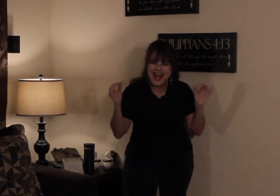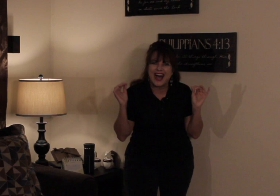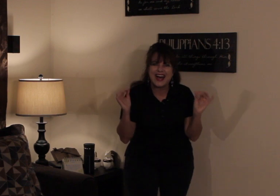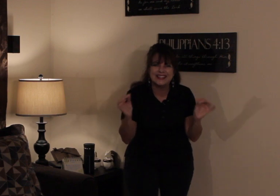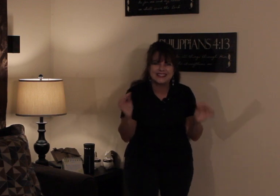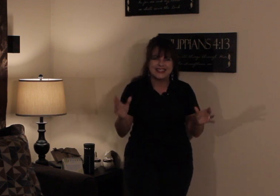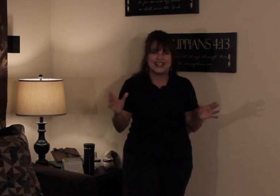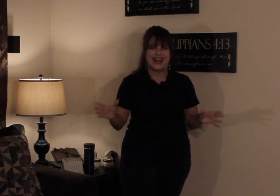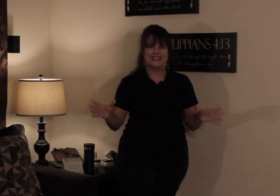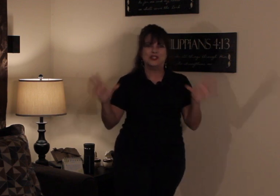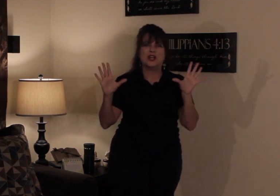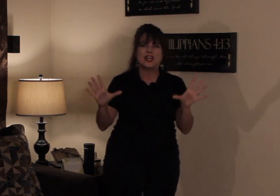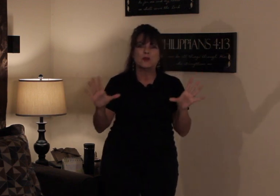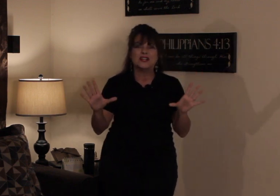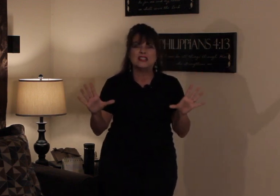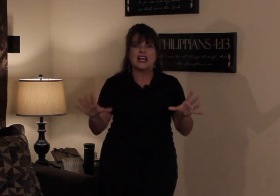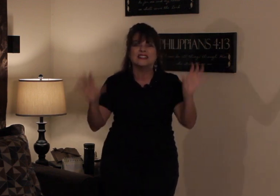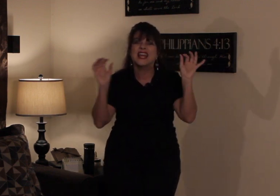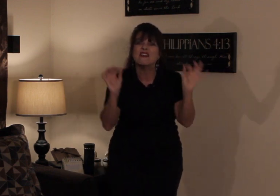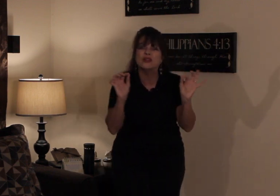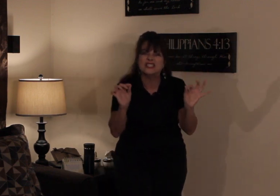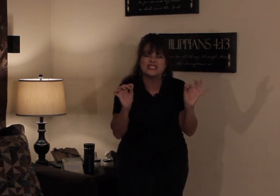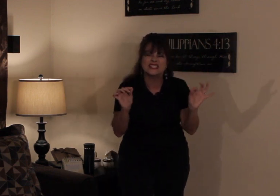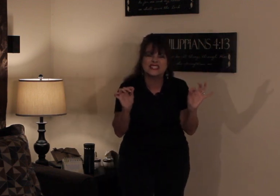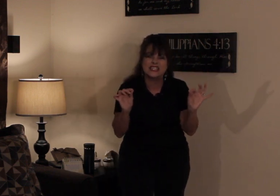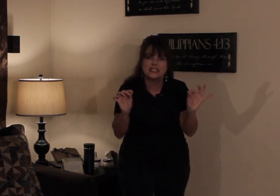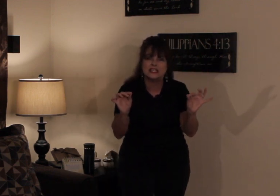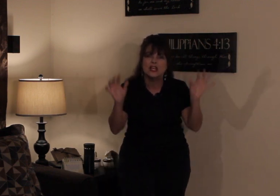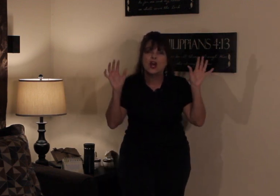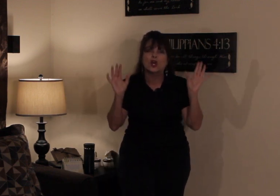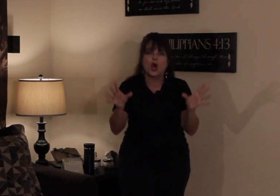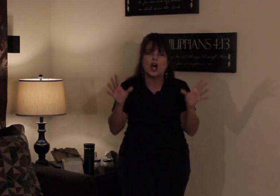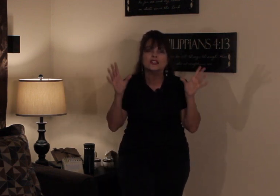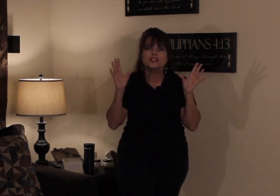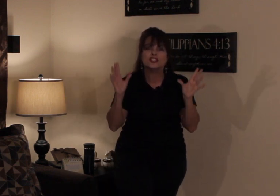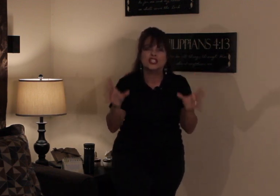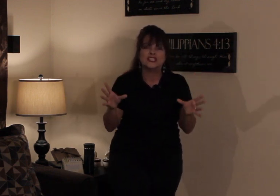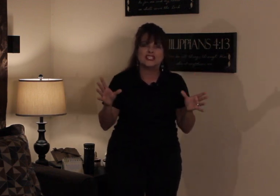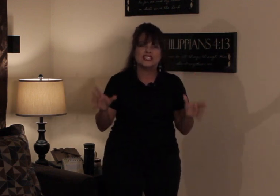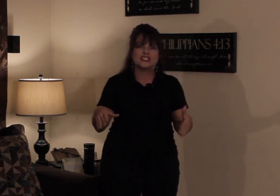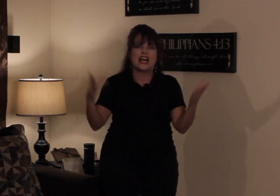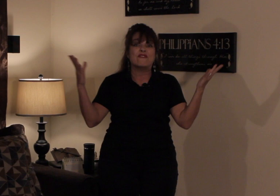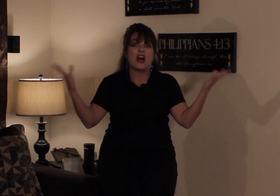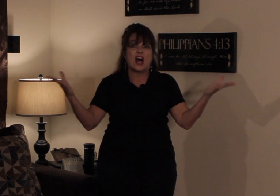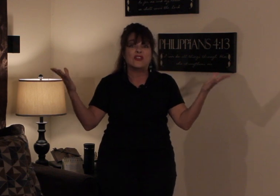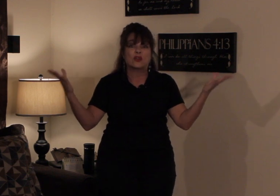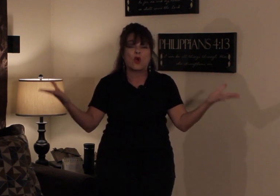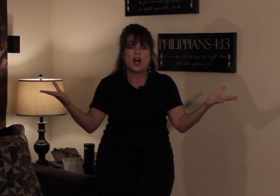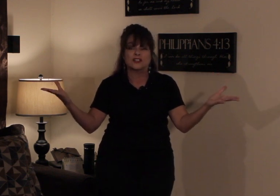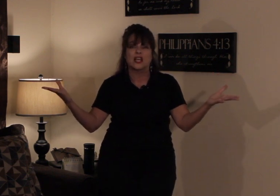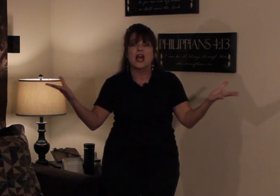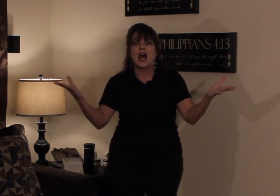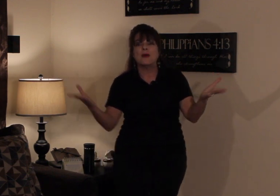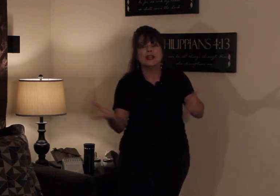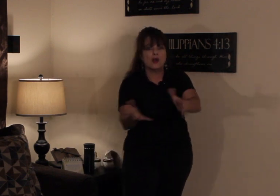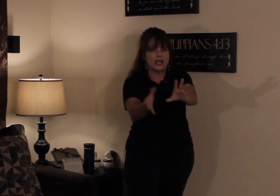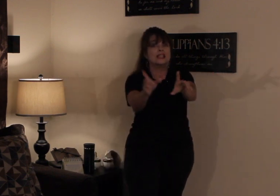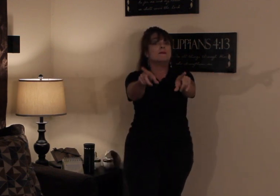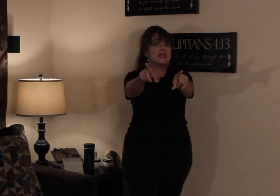But honestly, guys, you got to realize every little sin cost Jesus his life on the cross. I mean, okay, let me